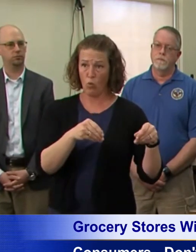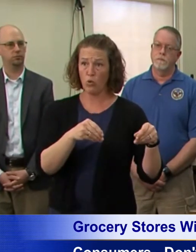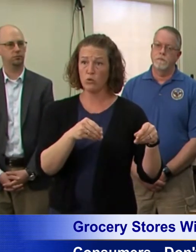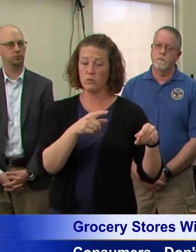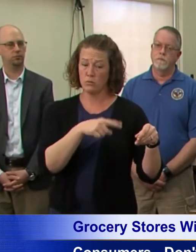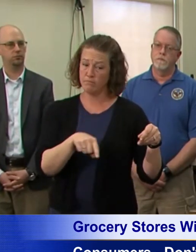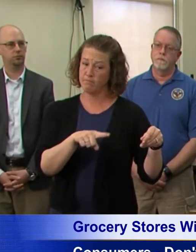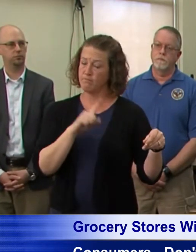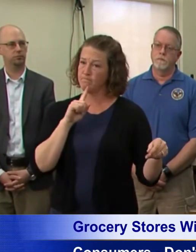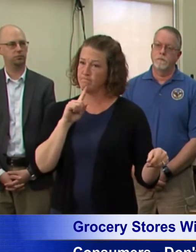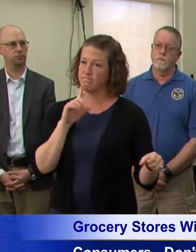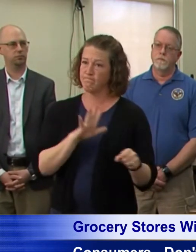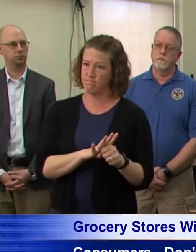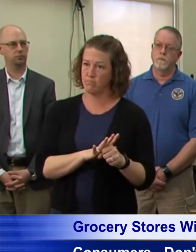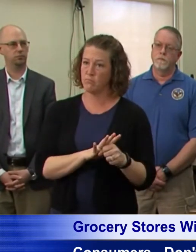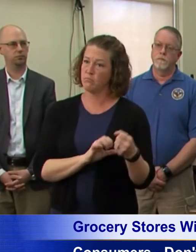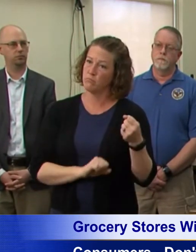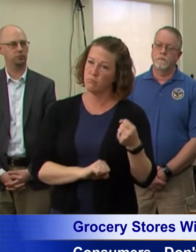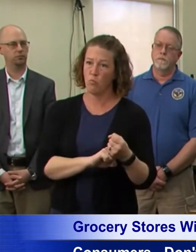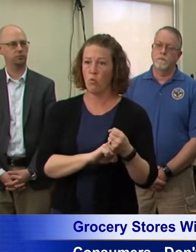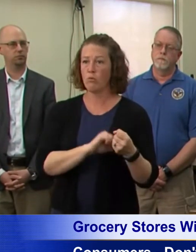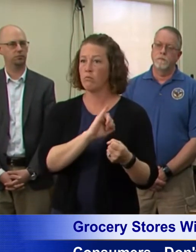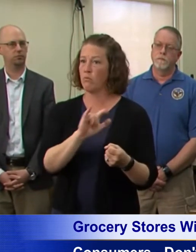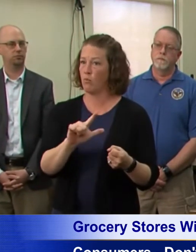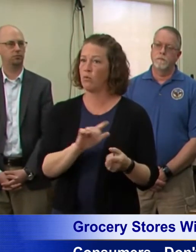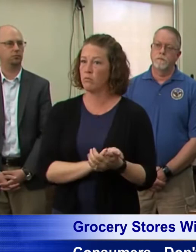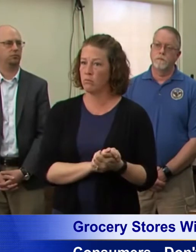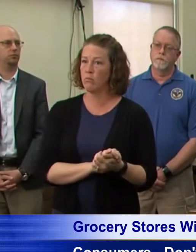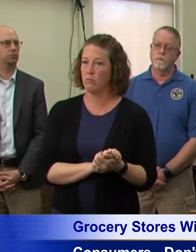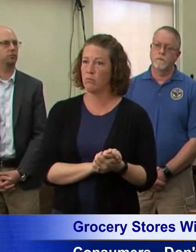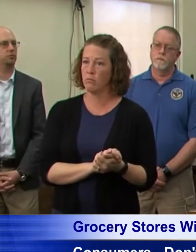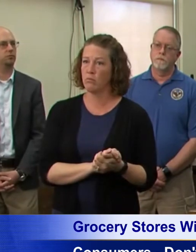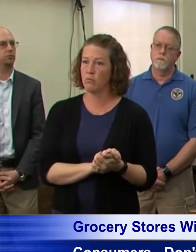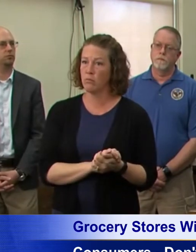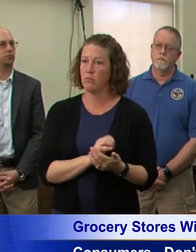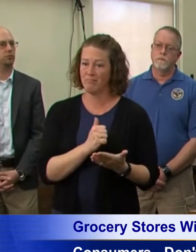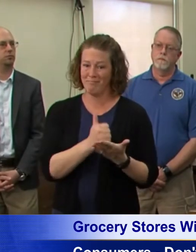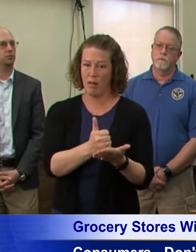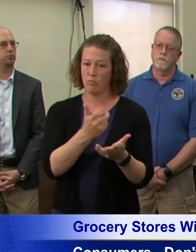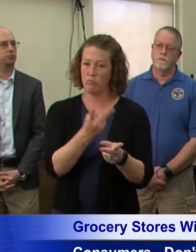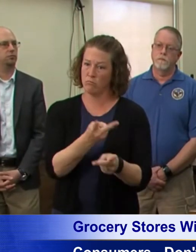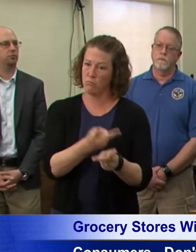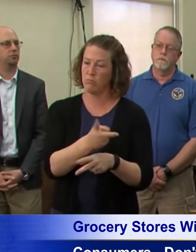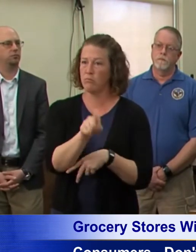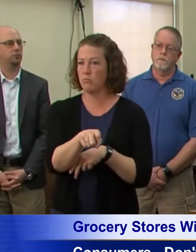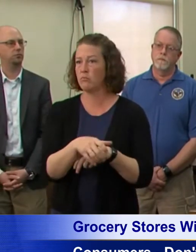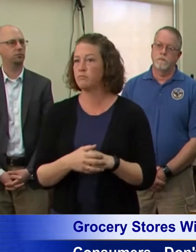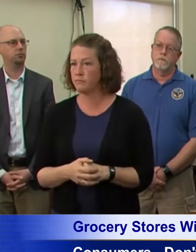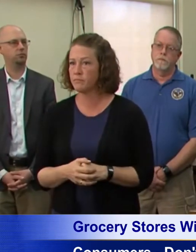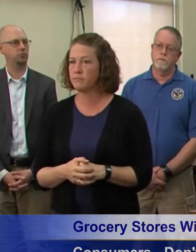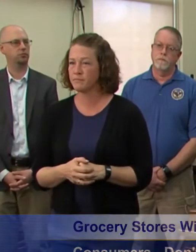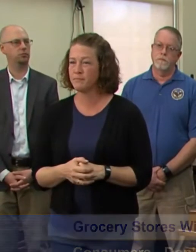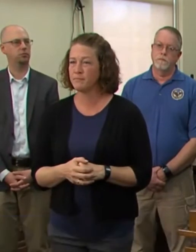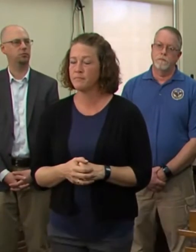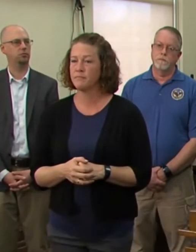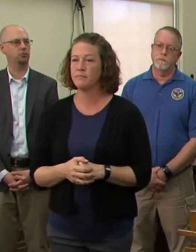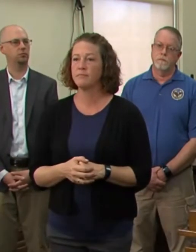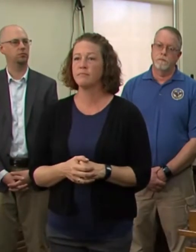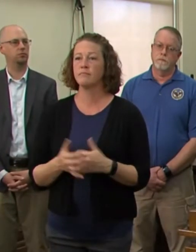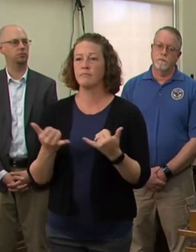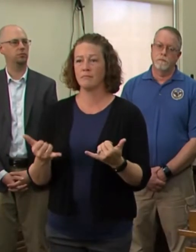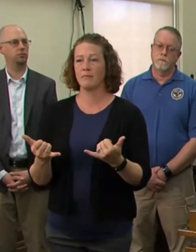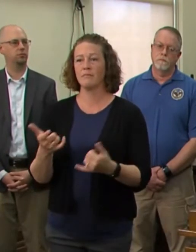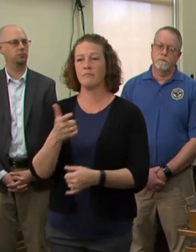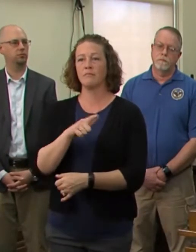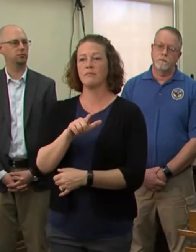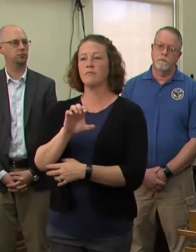as committed to the state of Illinois to identify and address these needs. Now I'd like to turn the podium over to Chairman